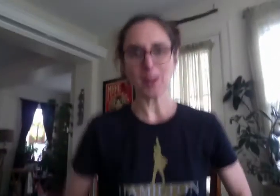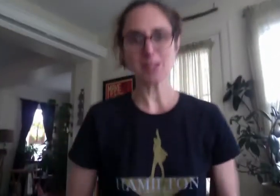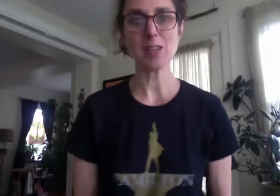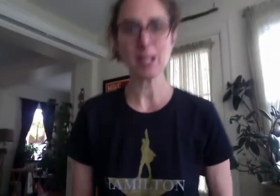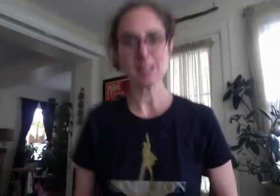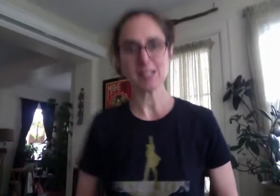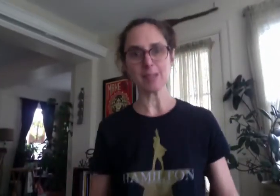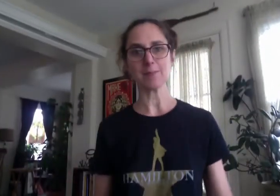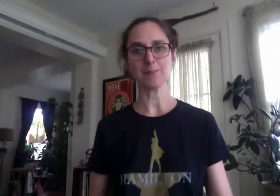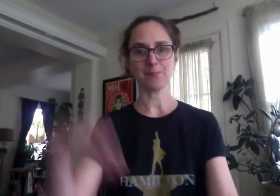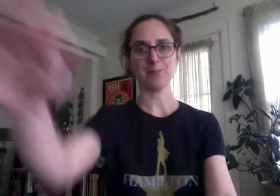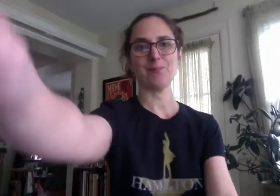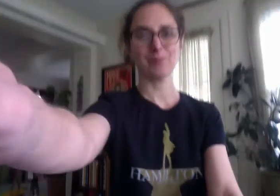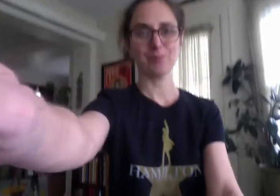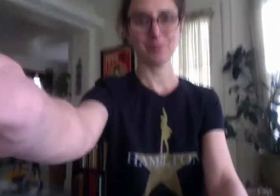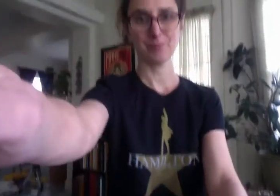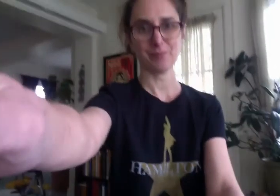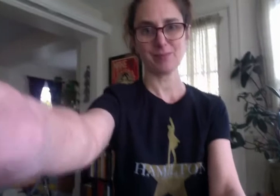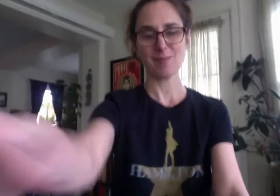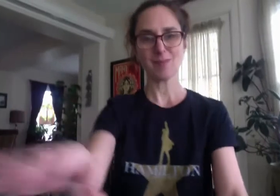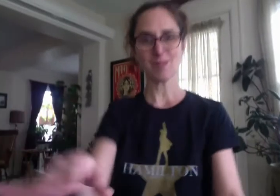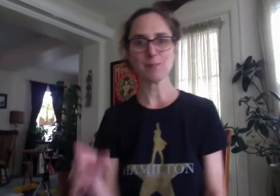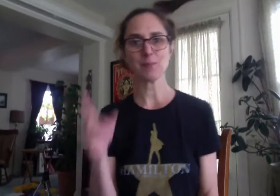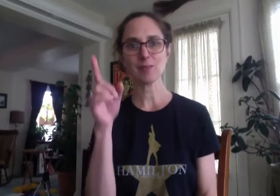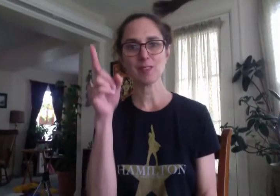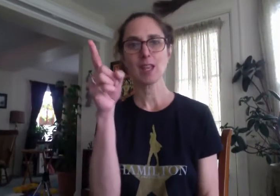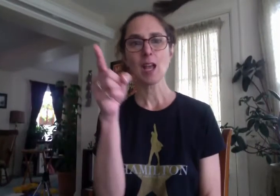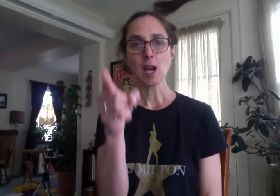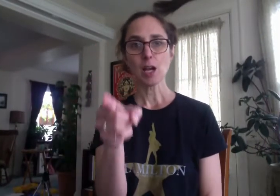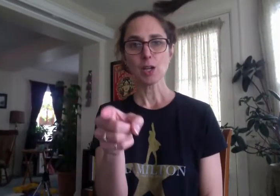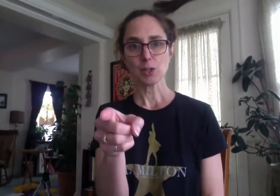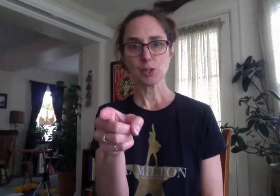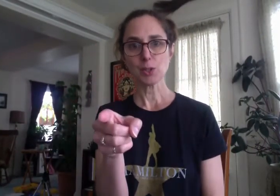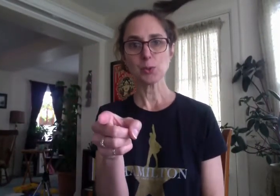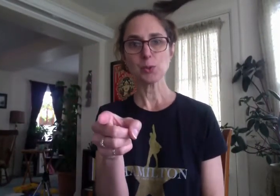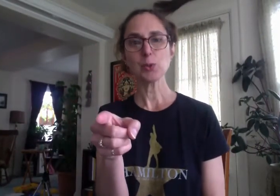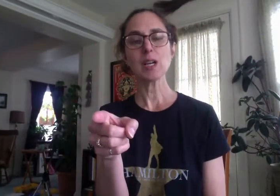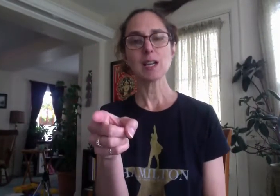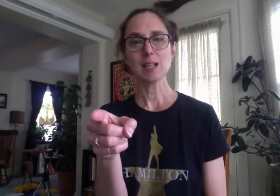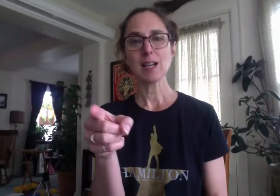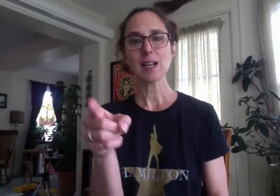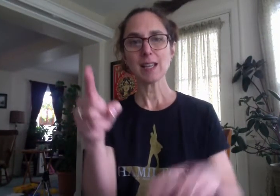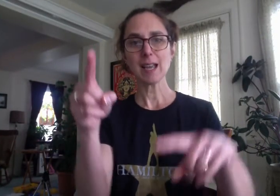so that you can see you can